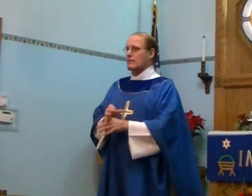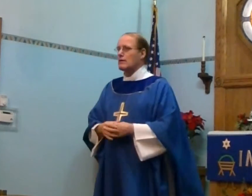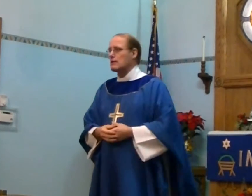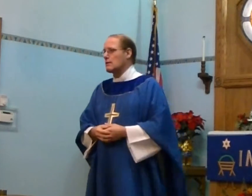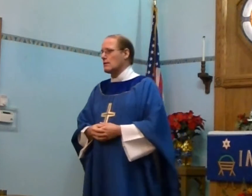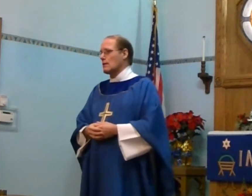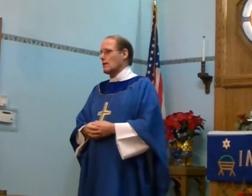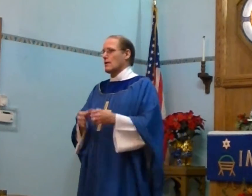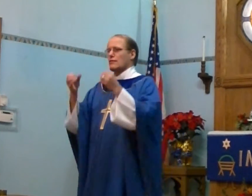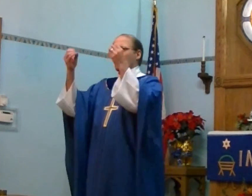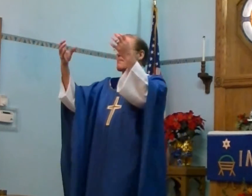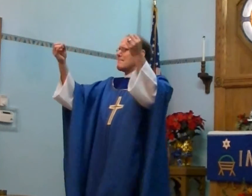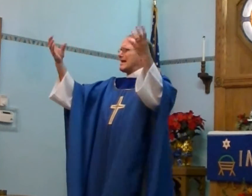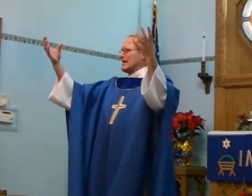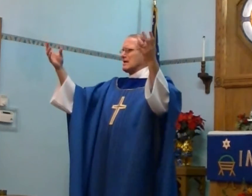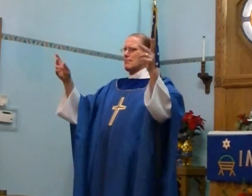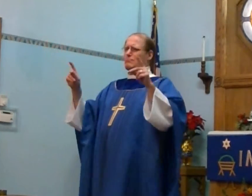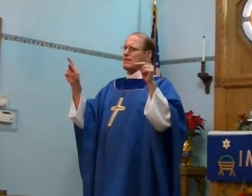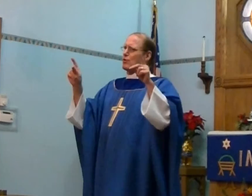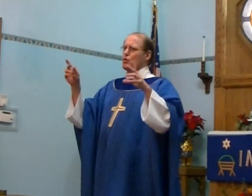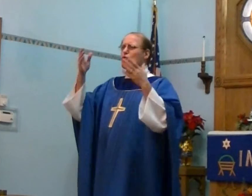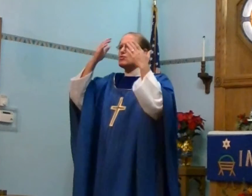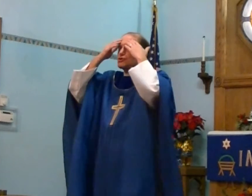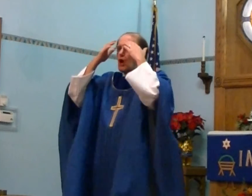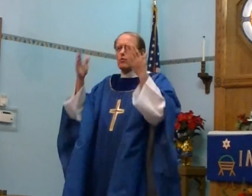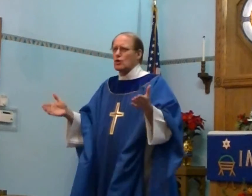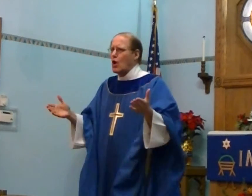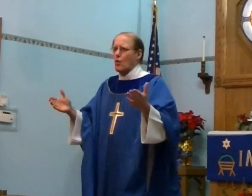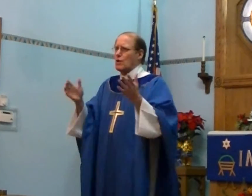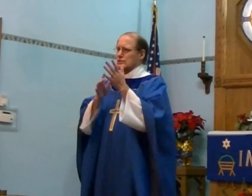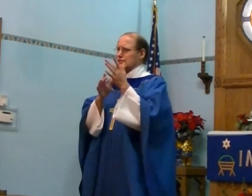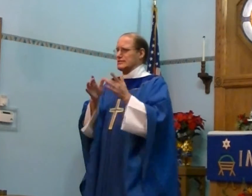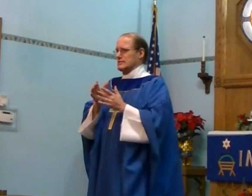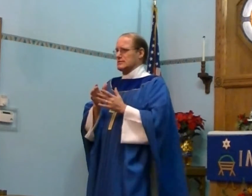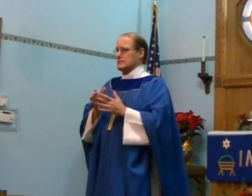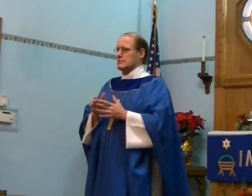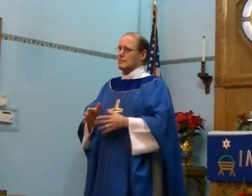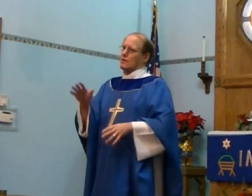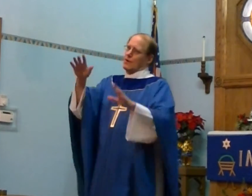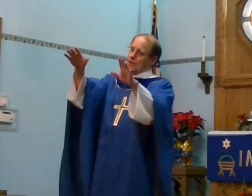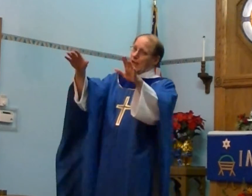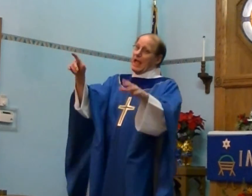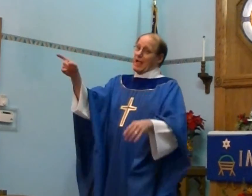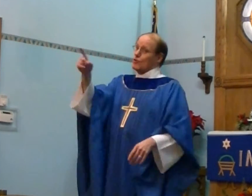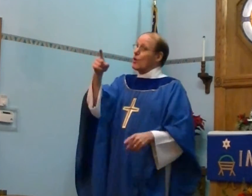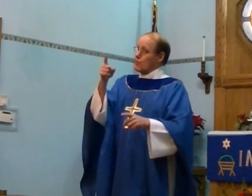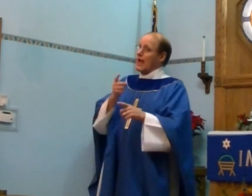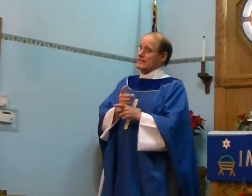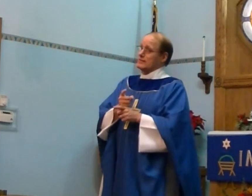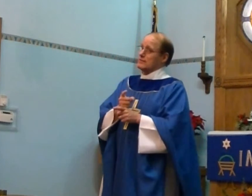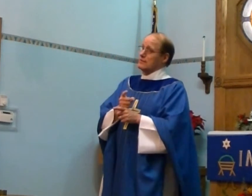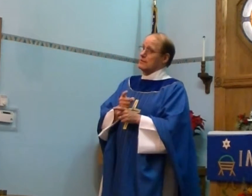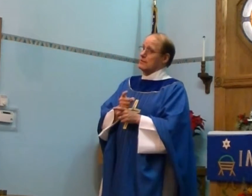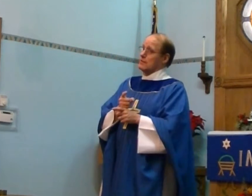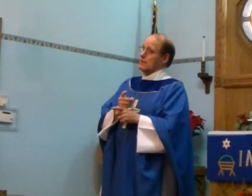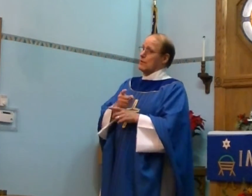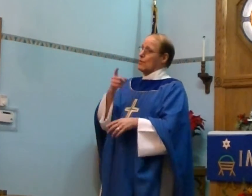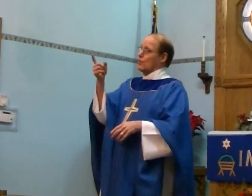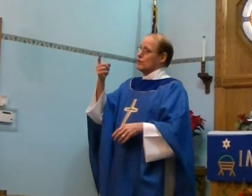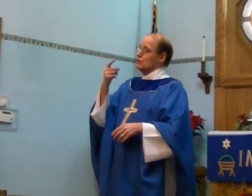there are many people who don't know Jesus and you are right when you